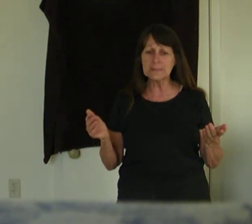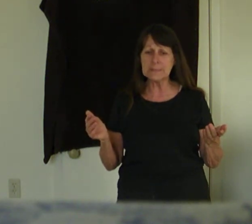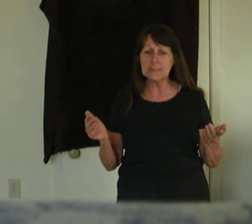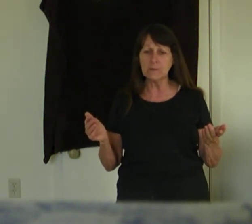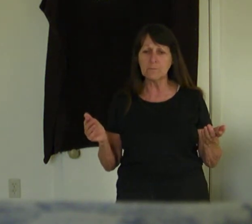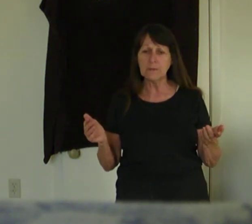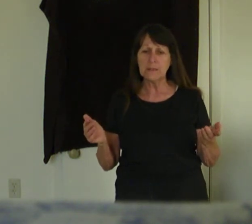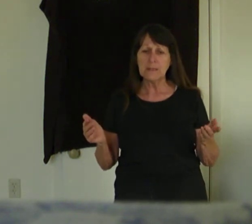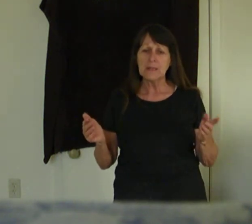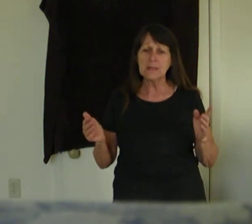steal.